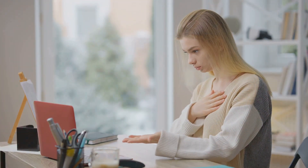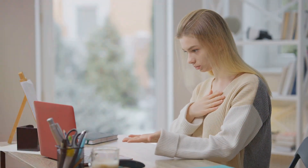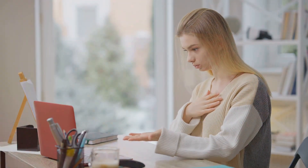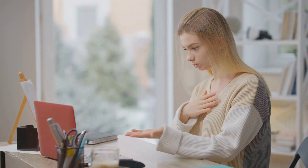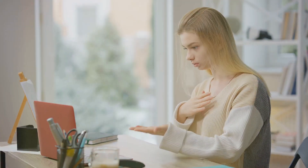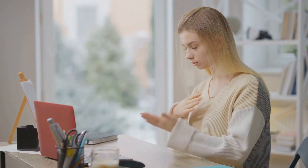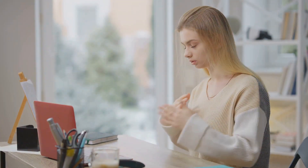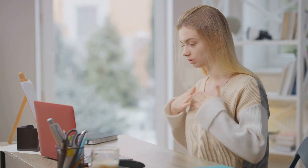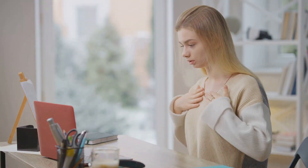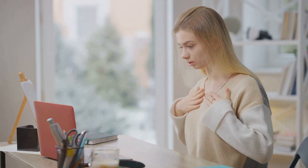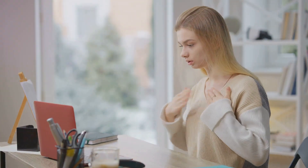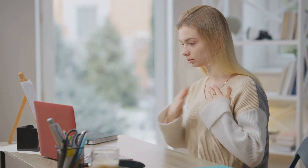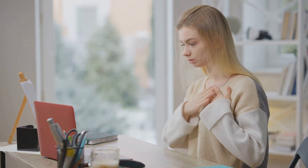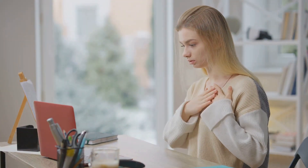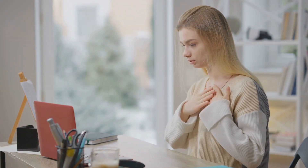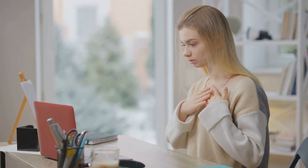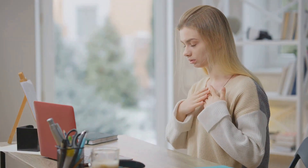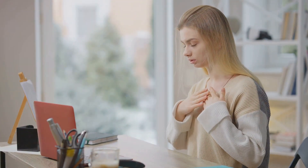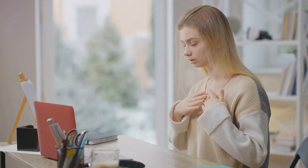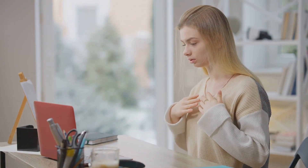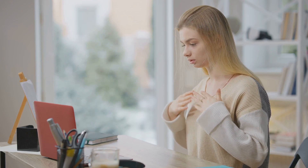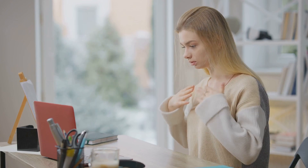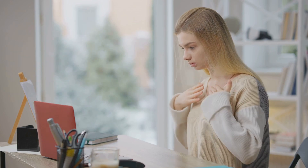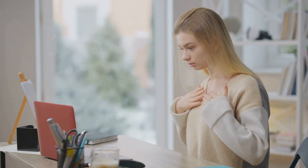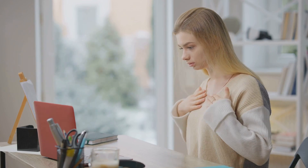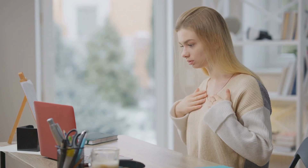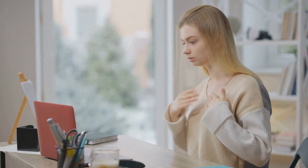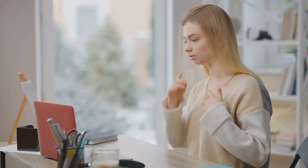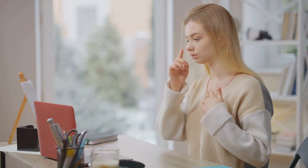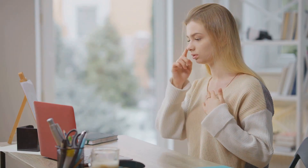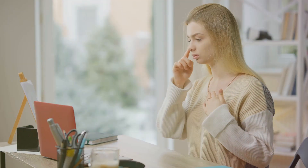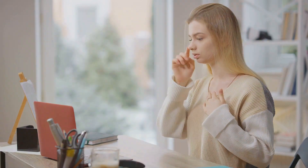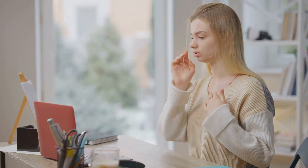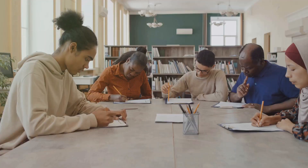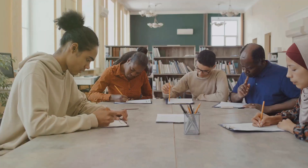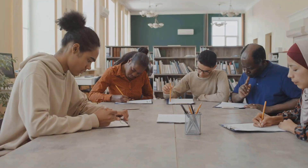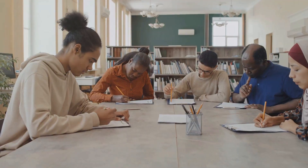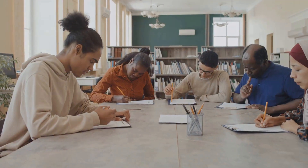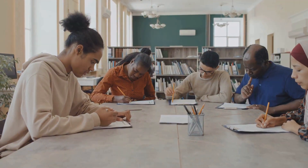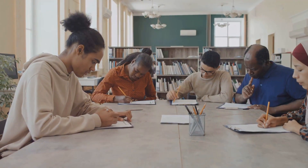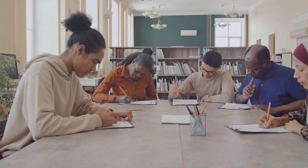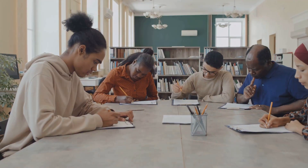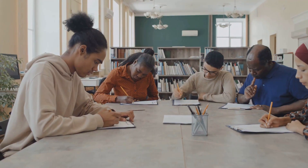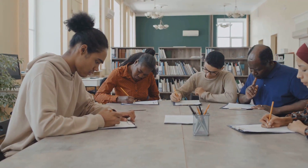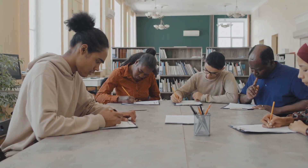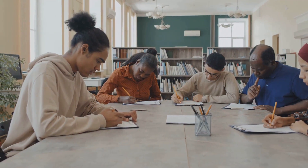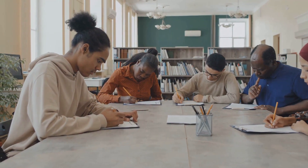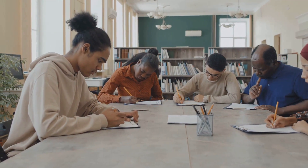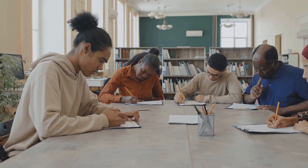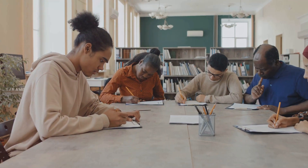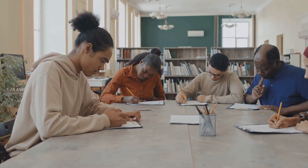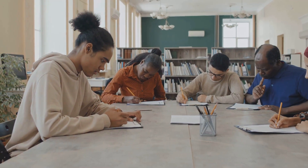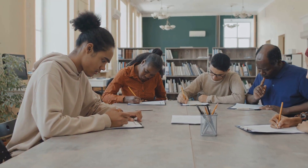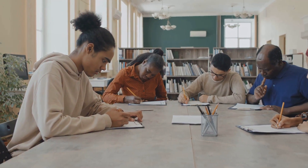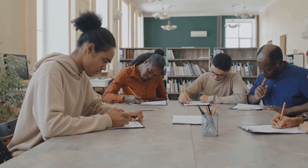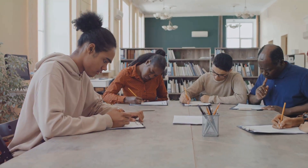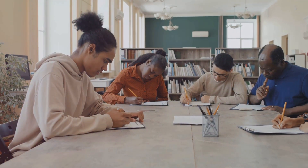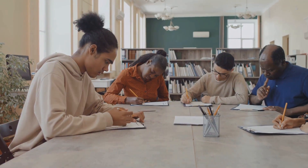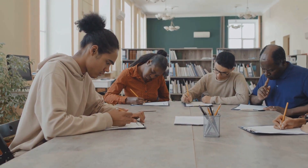hold at least an associate's degree and pass a series of state exams. But before they can even take these performance exams, they